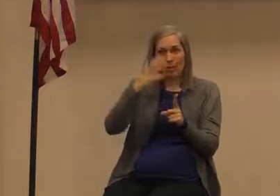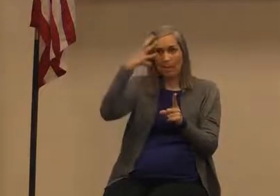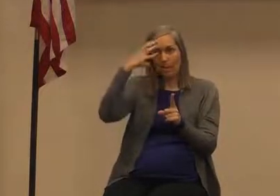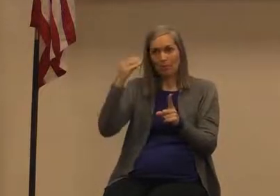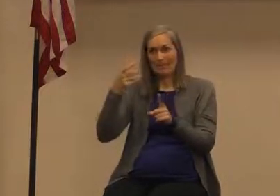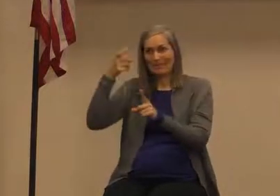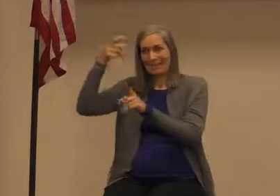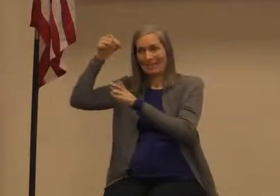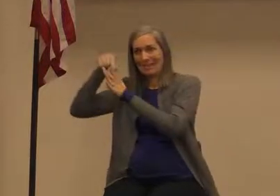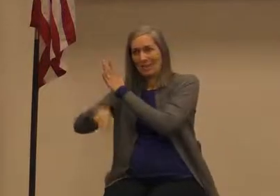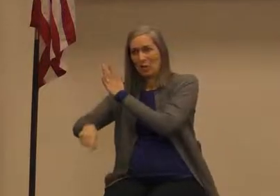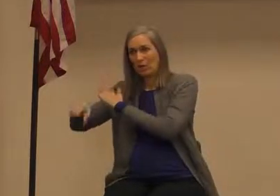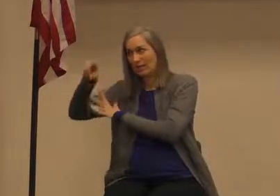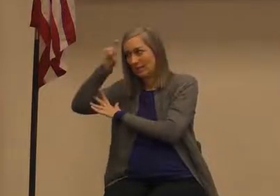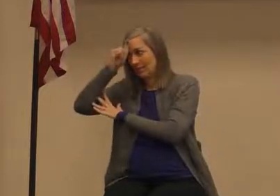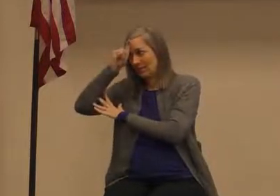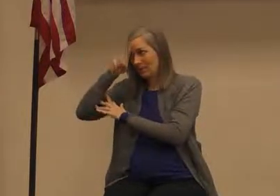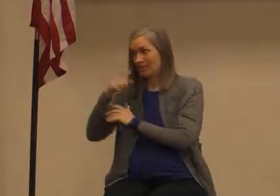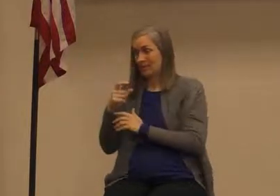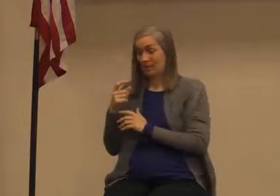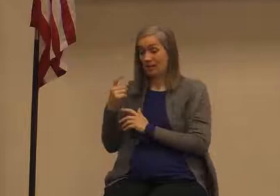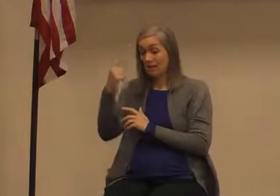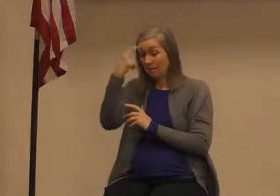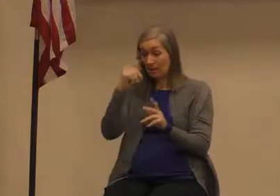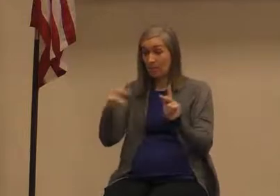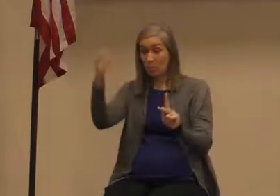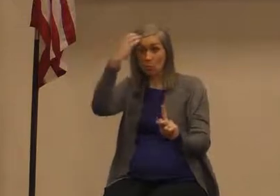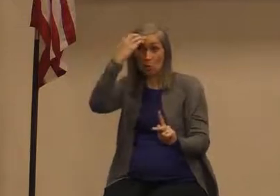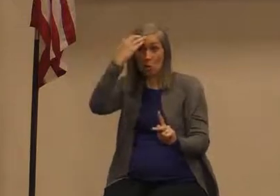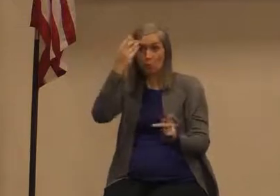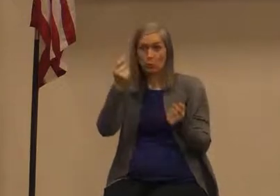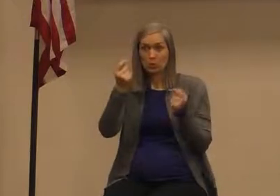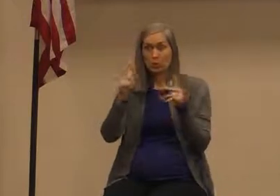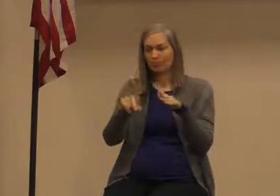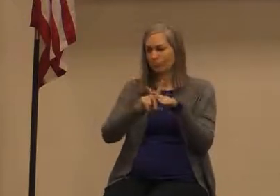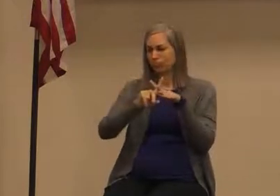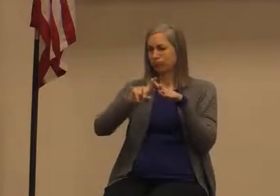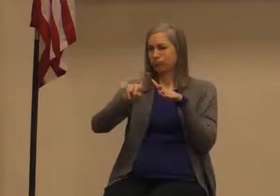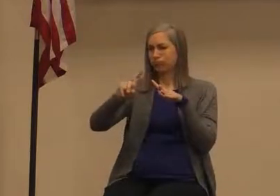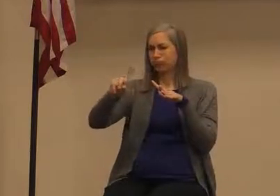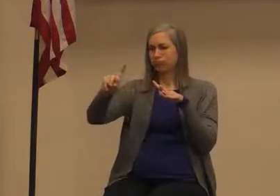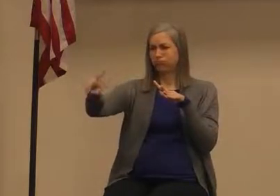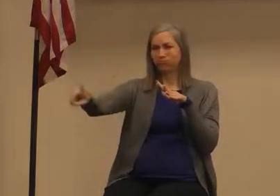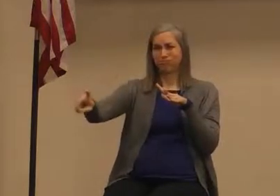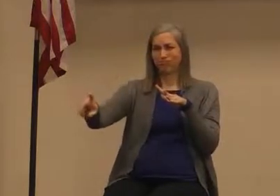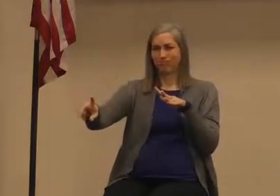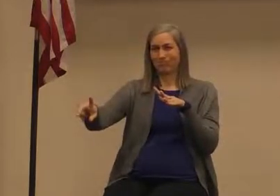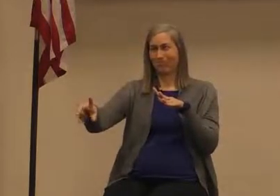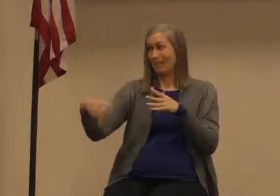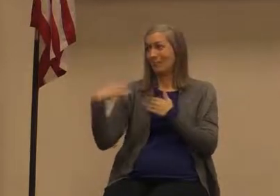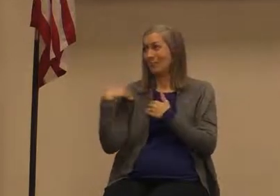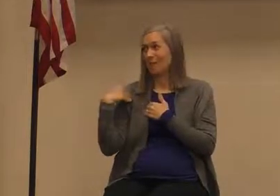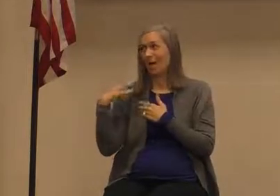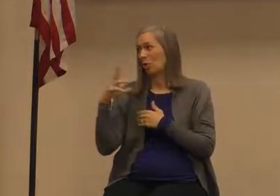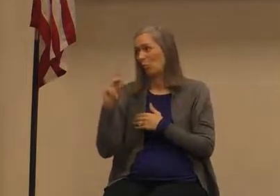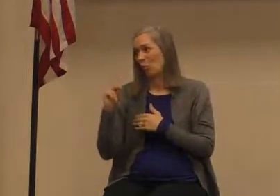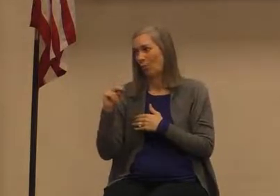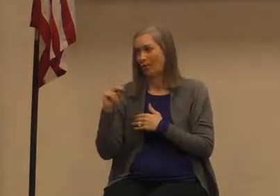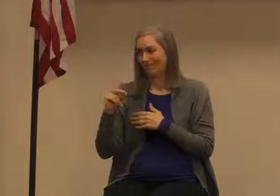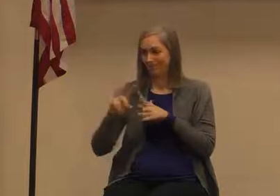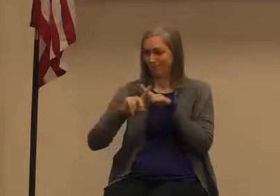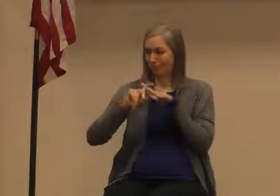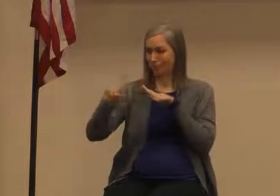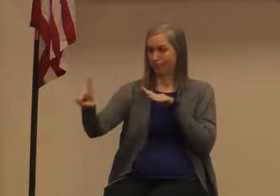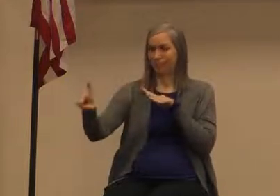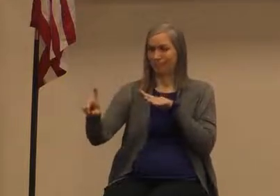he flees right like a good man taking responsibility he just runs away from it okay and where does he run to he goes to